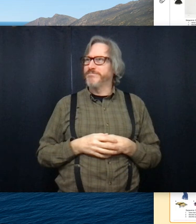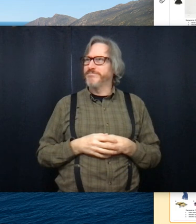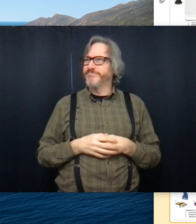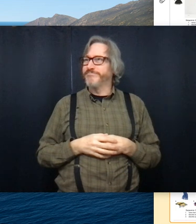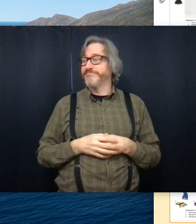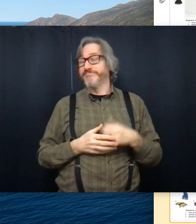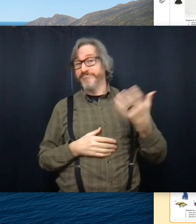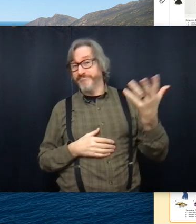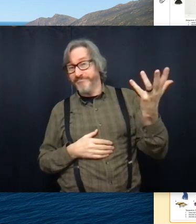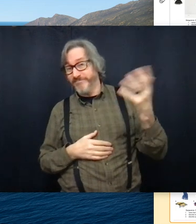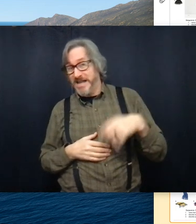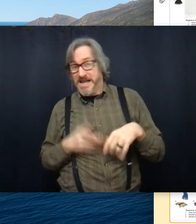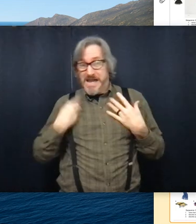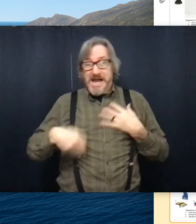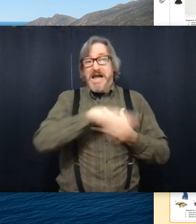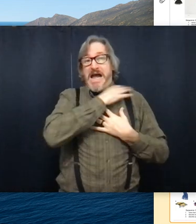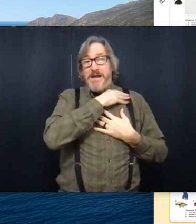awkward.